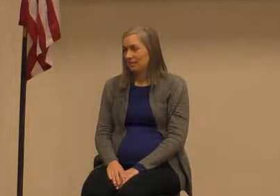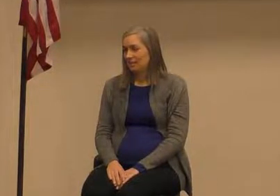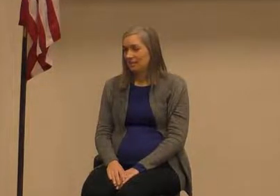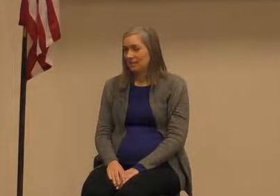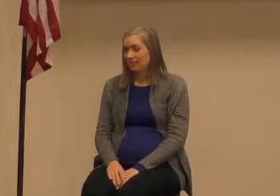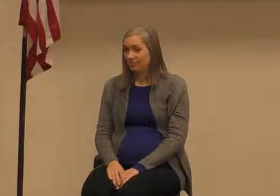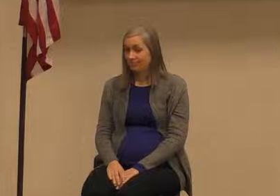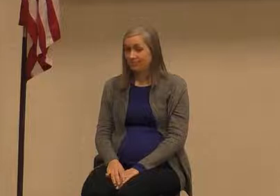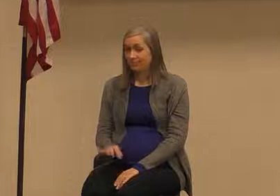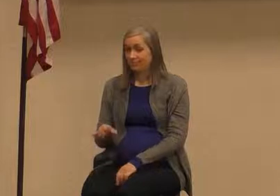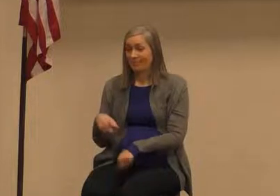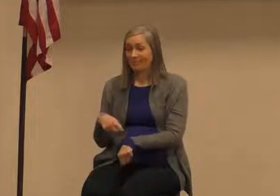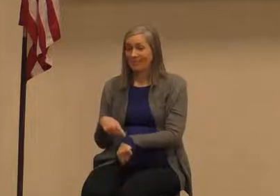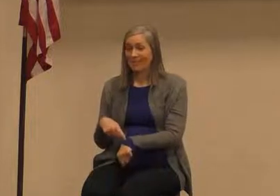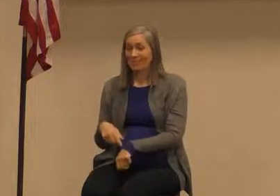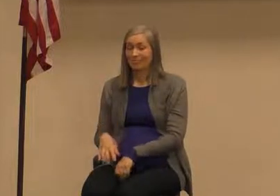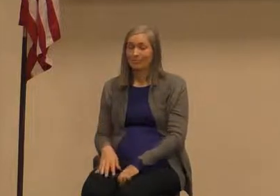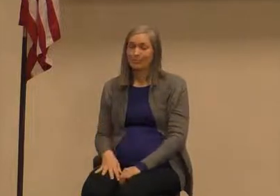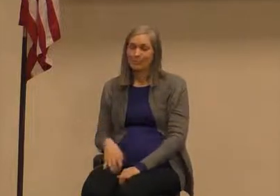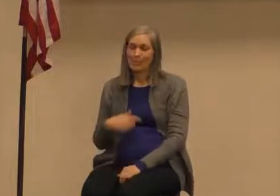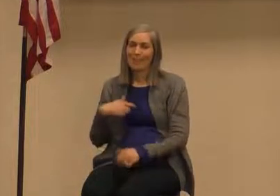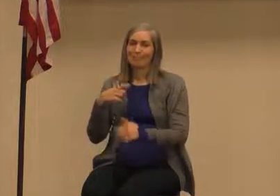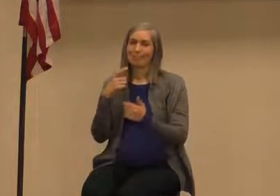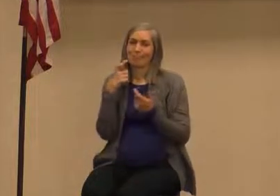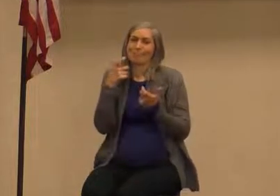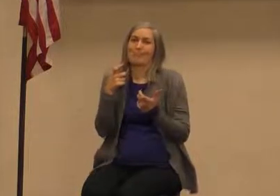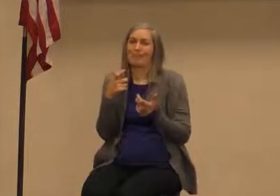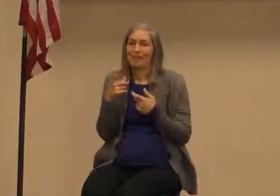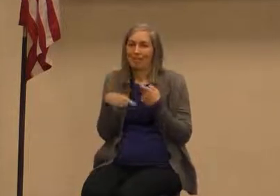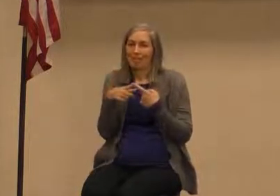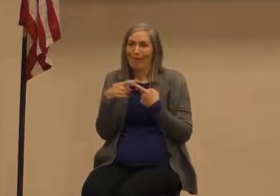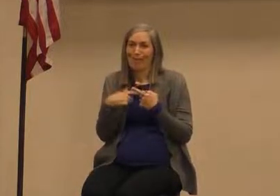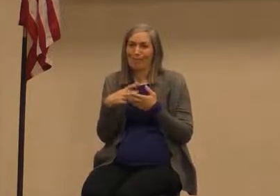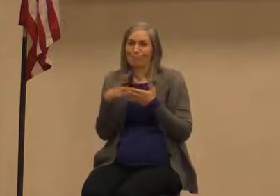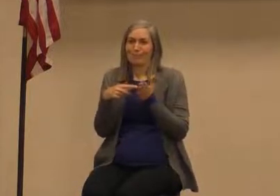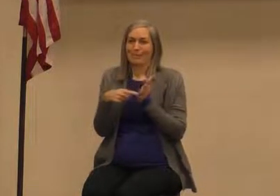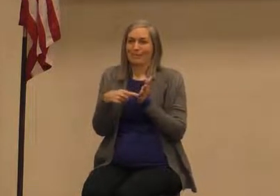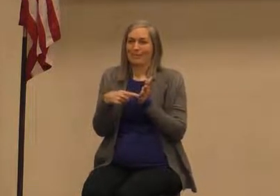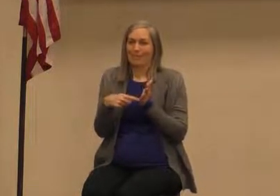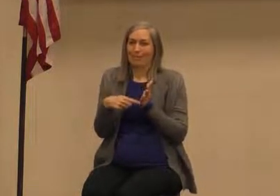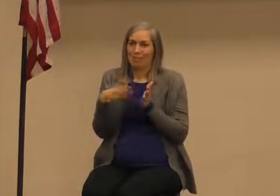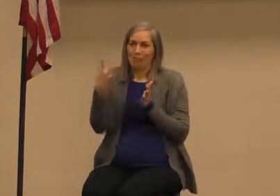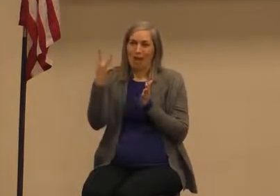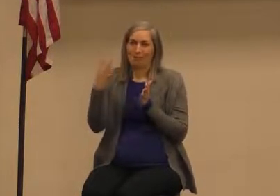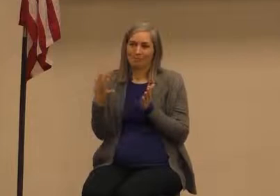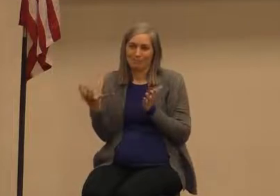least at the time and I chuckle when I read this because I mean it is